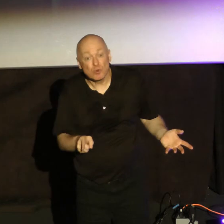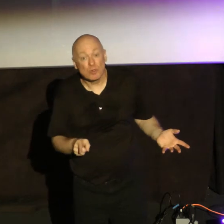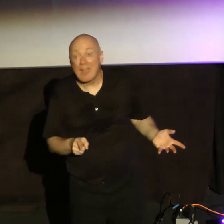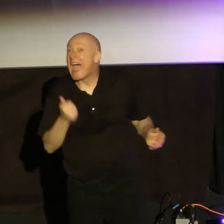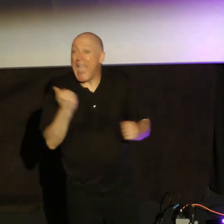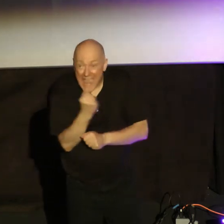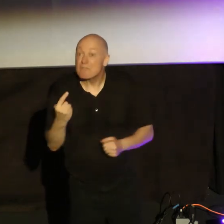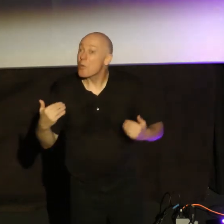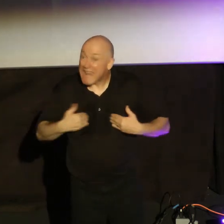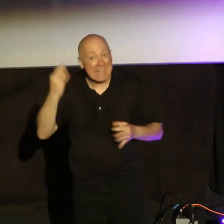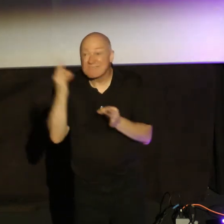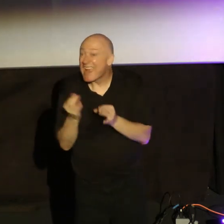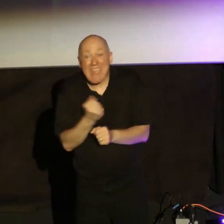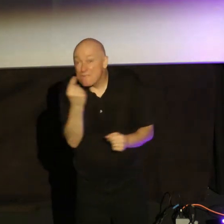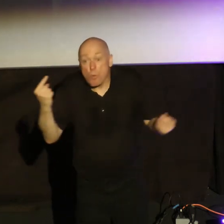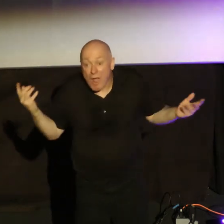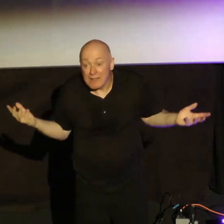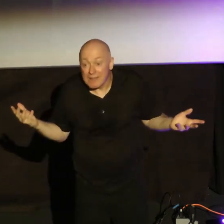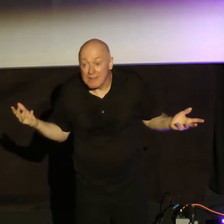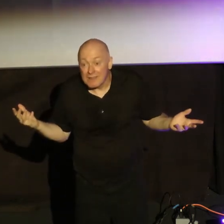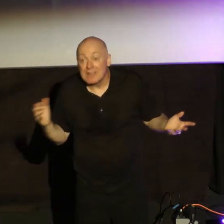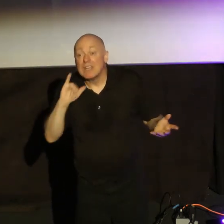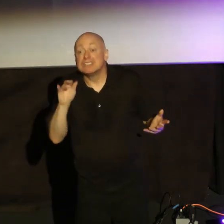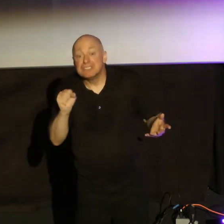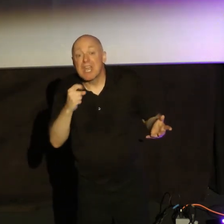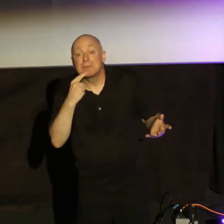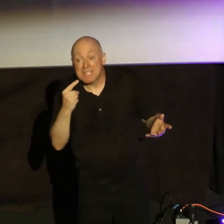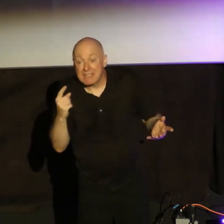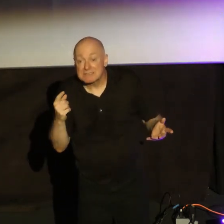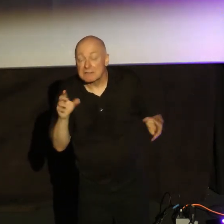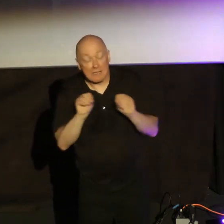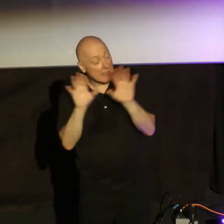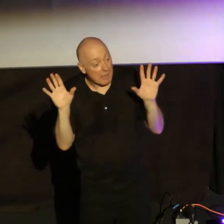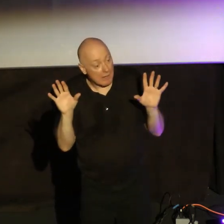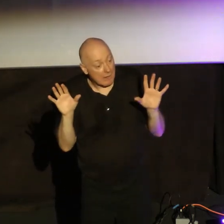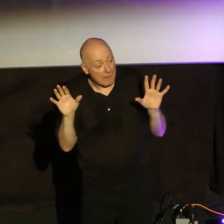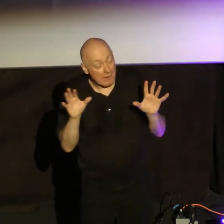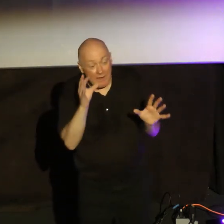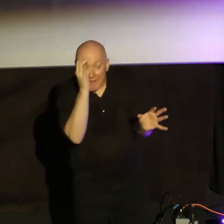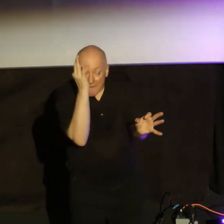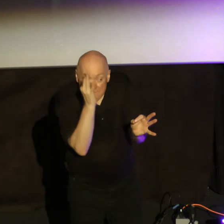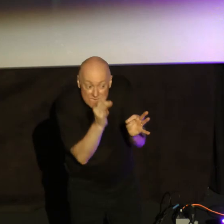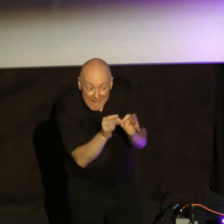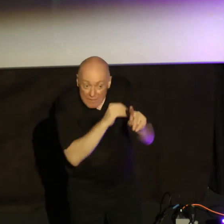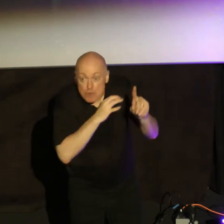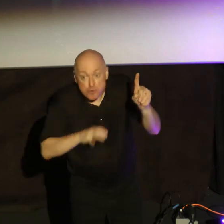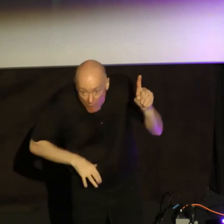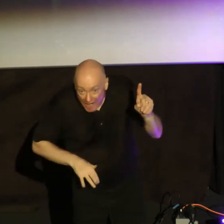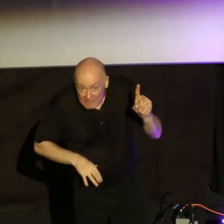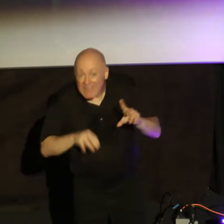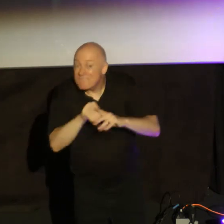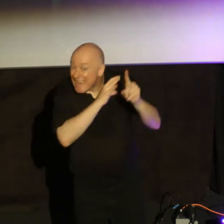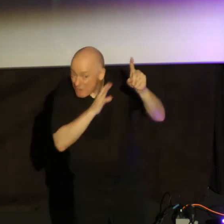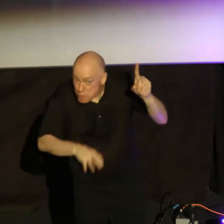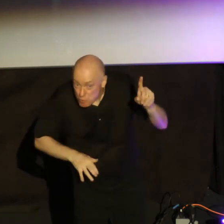Everyone has faith. But James says clearly, look, faith, and particularly faith in Christ, faith in Christ is